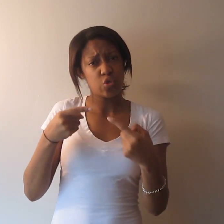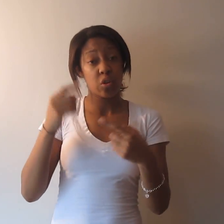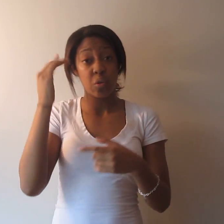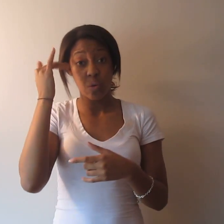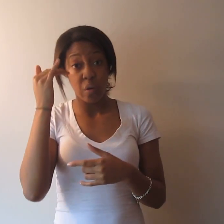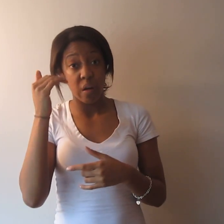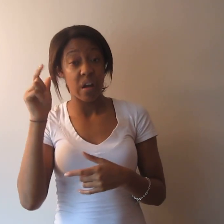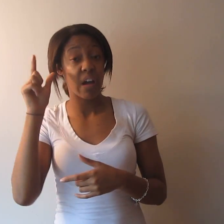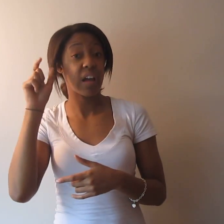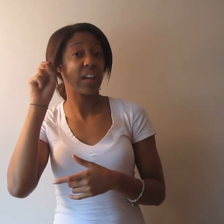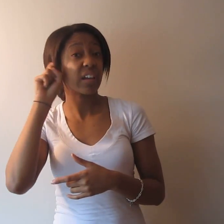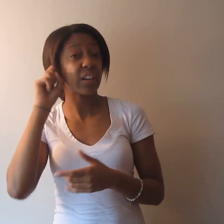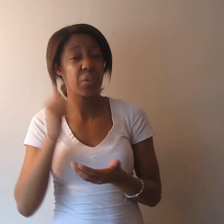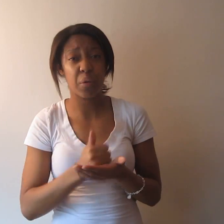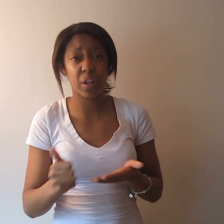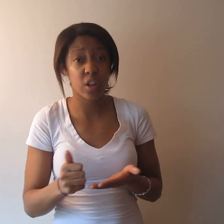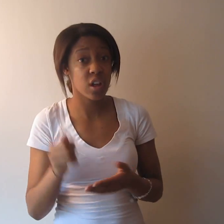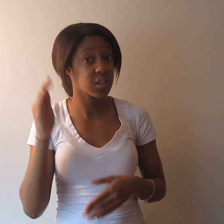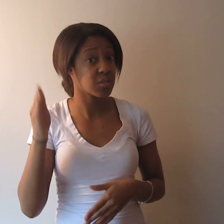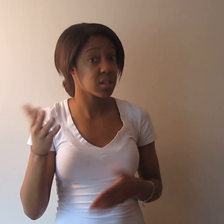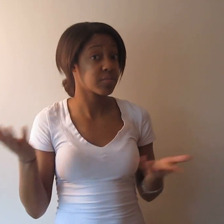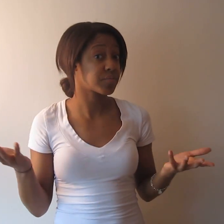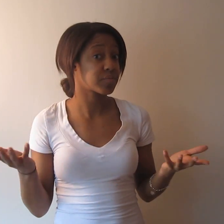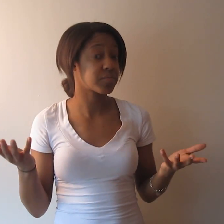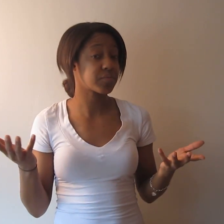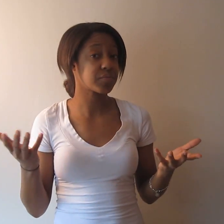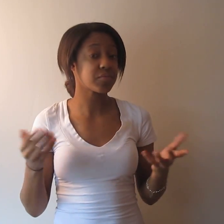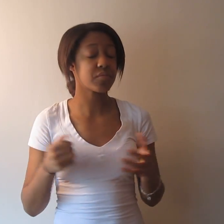And who will you be communicating with, as well as how often?